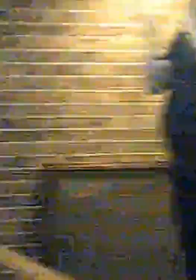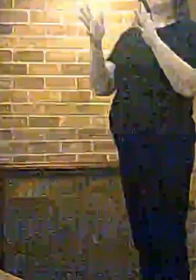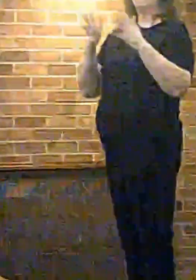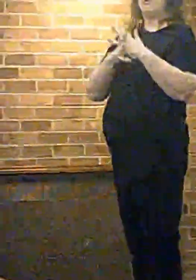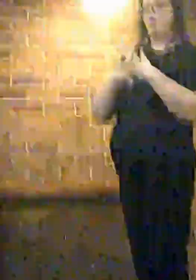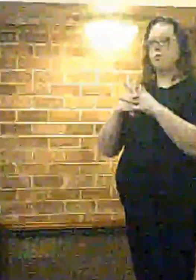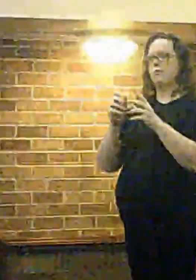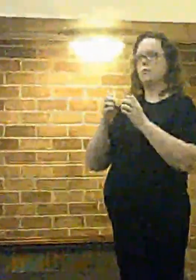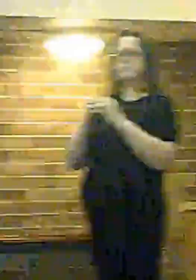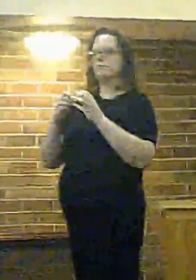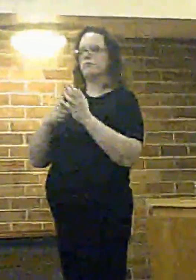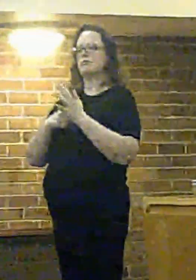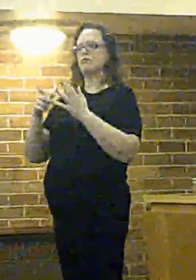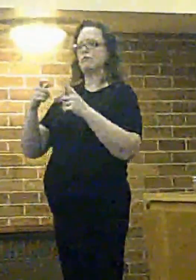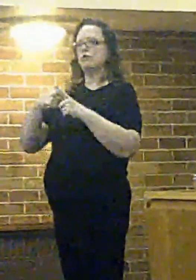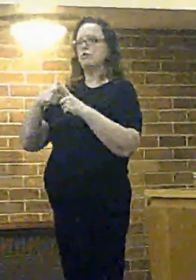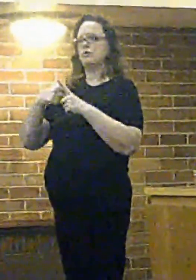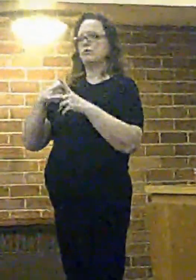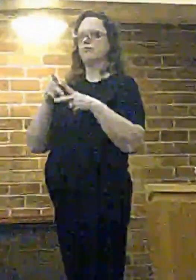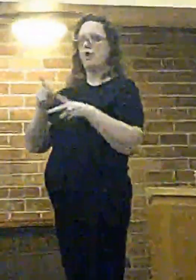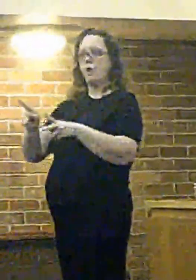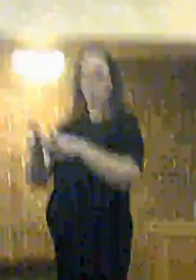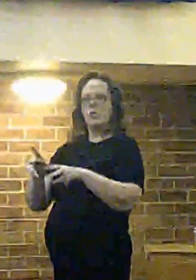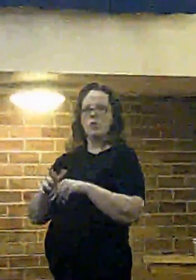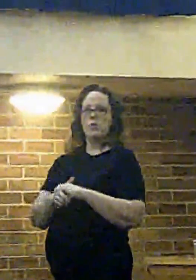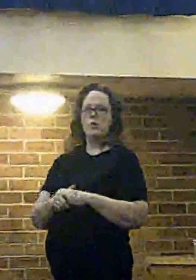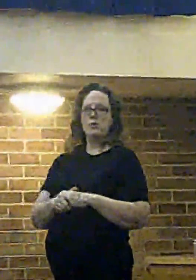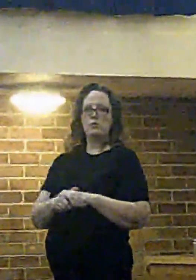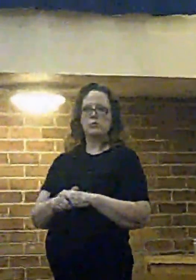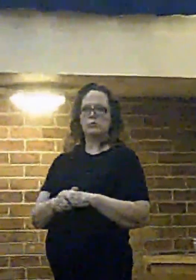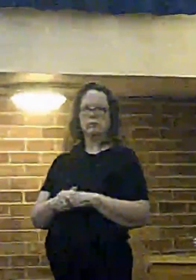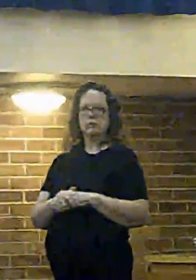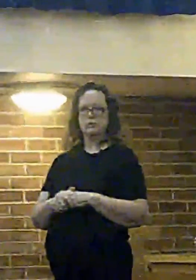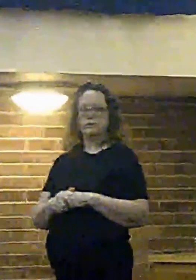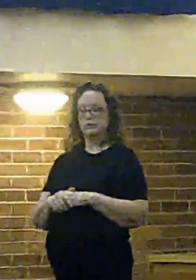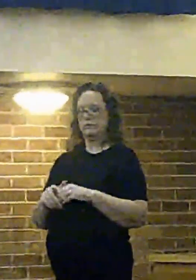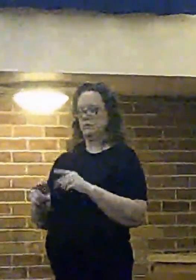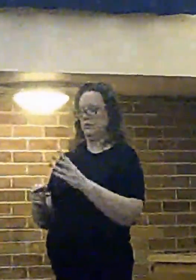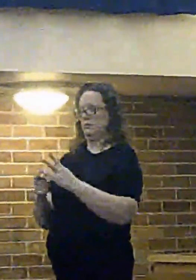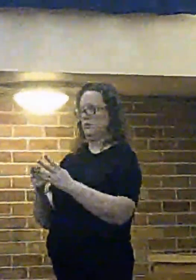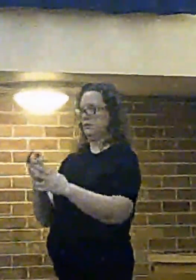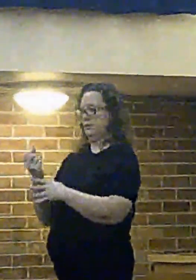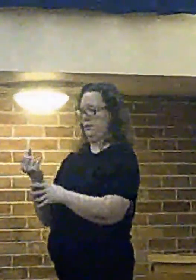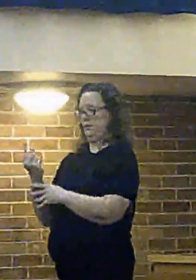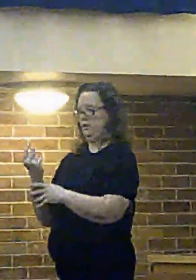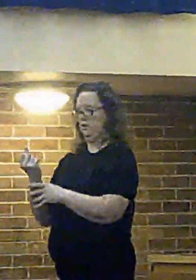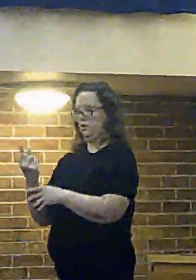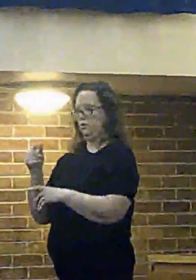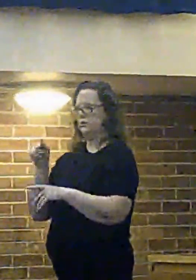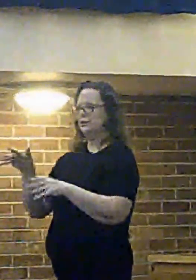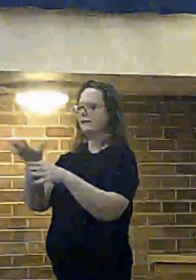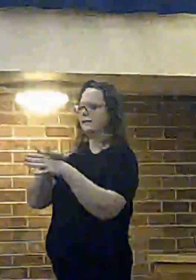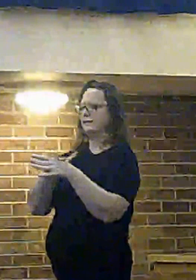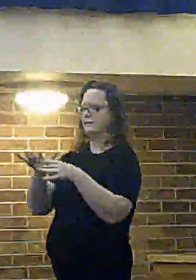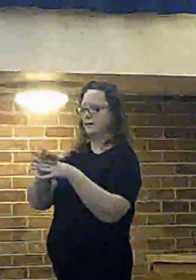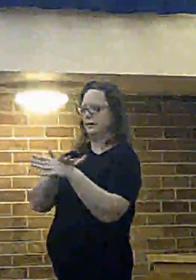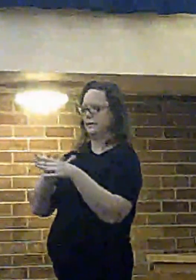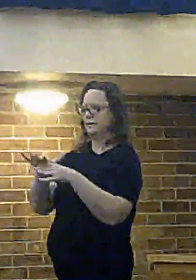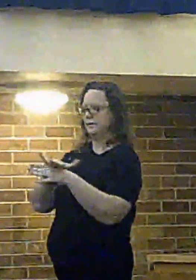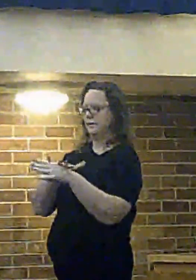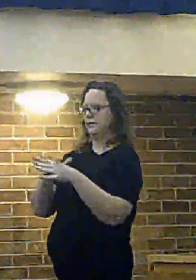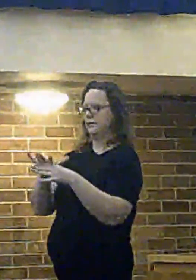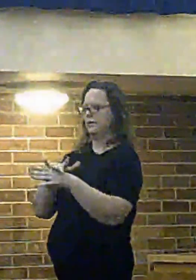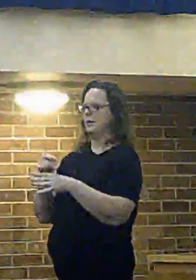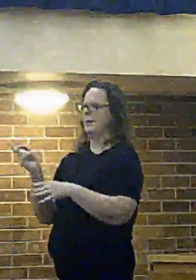it to Upton and to Greaseby into West Kirby. If you'd like me to continue. The other issue about that site is clearly that it is back towards